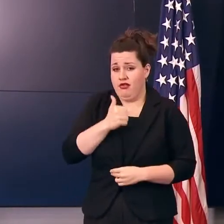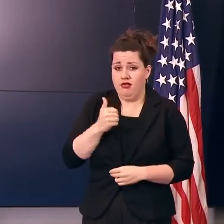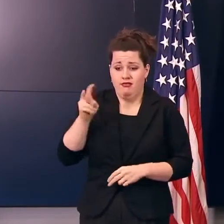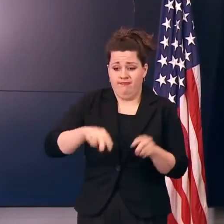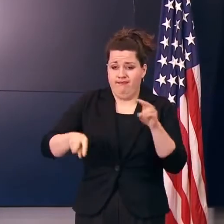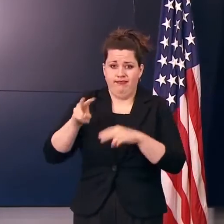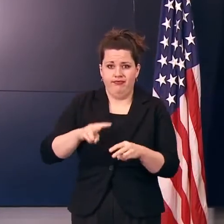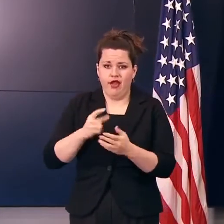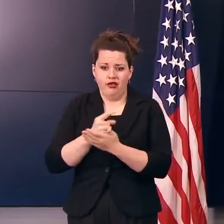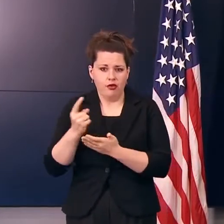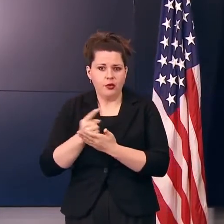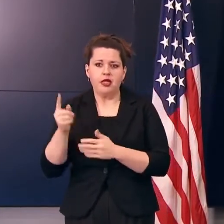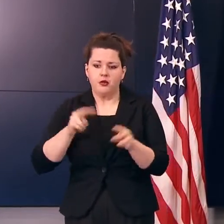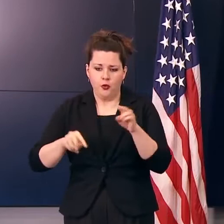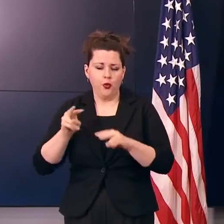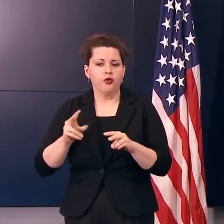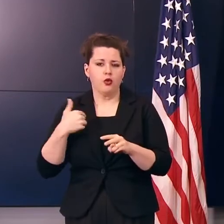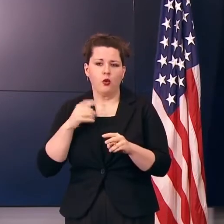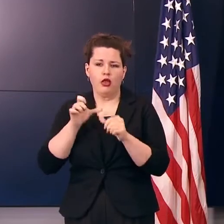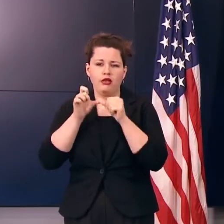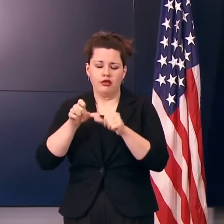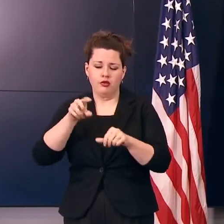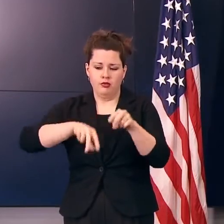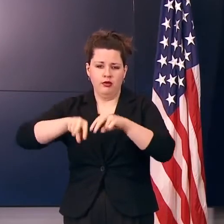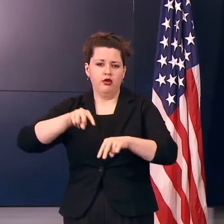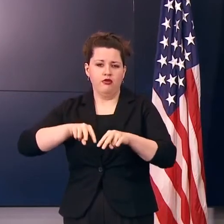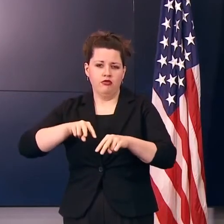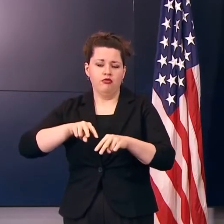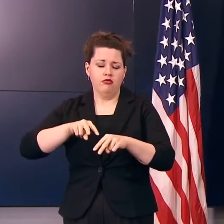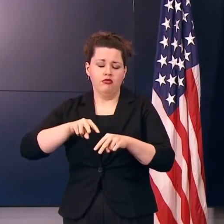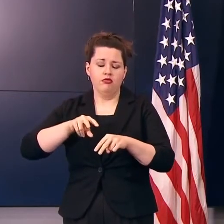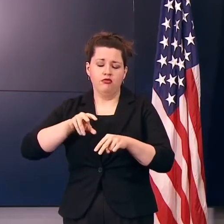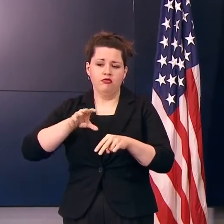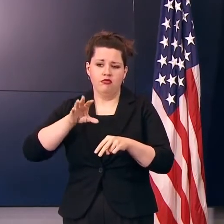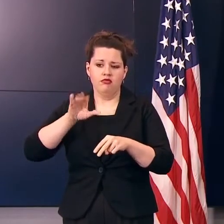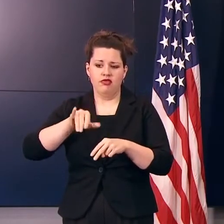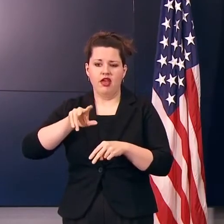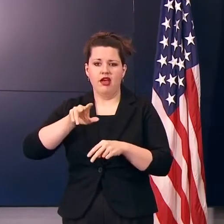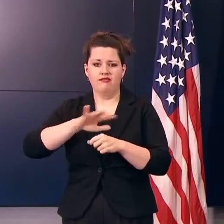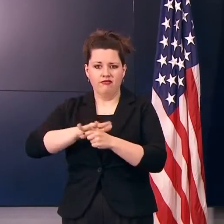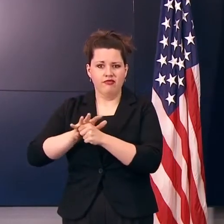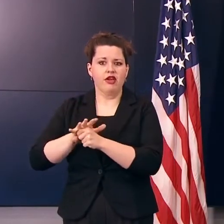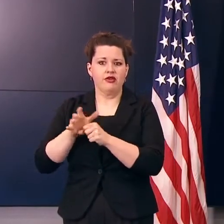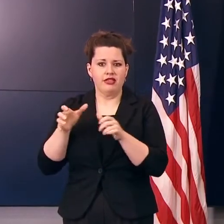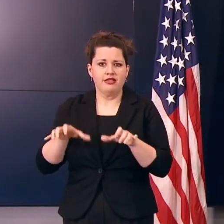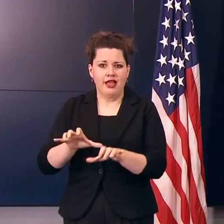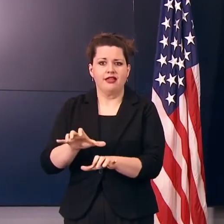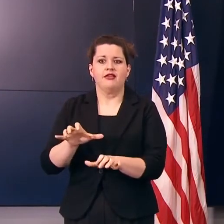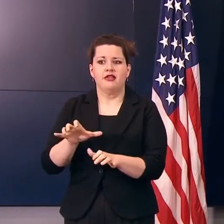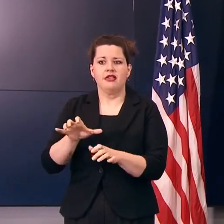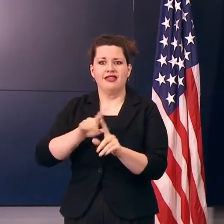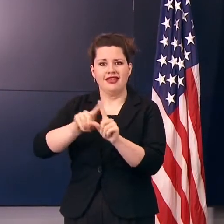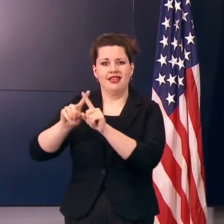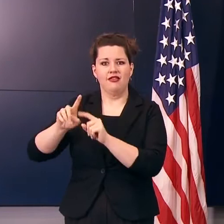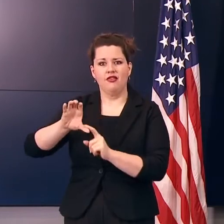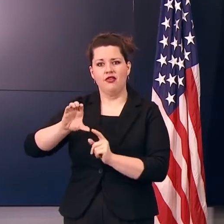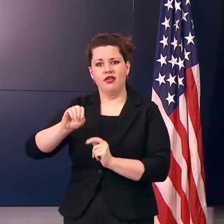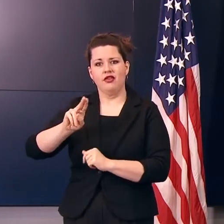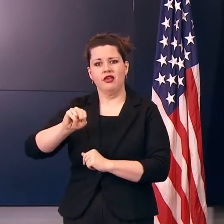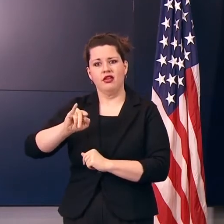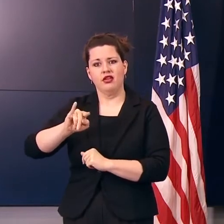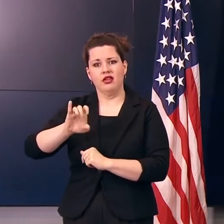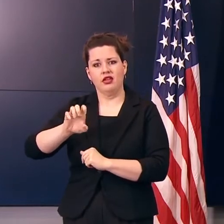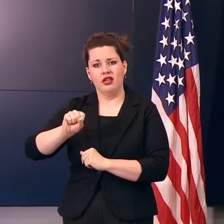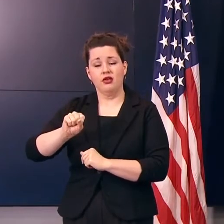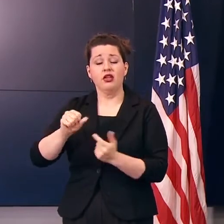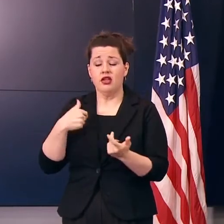basis, a weekly basis, so we'll continue to monitor the virus activity in counties throughout the state. I think if you look at the